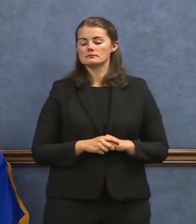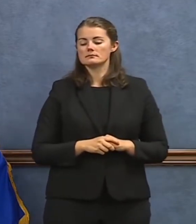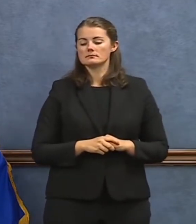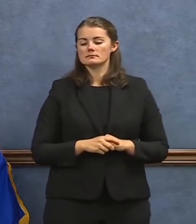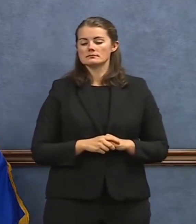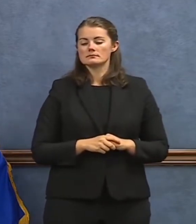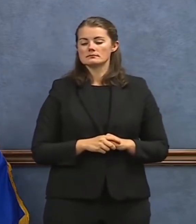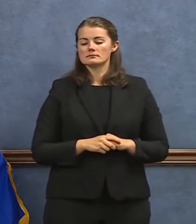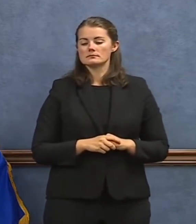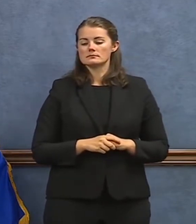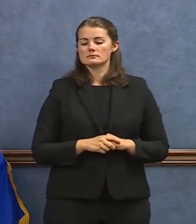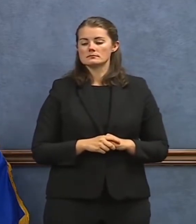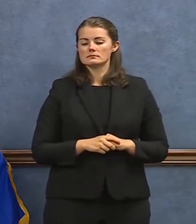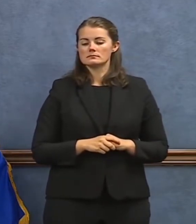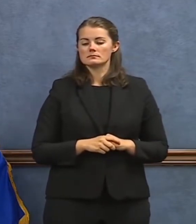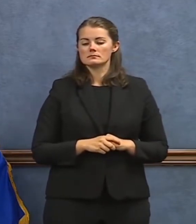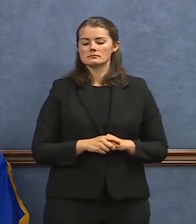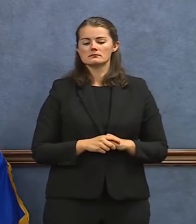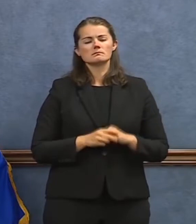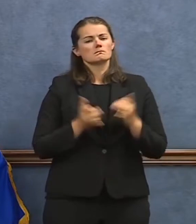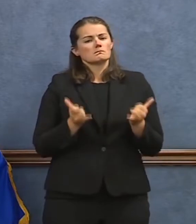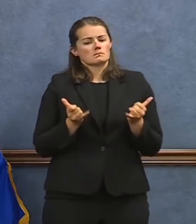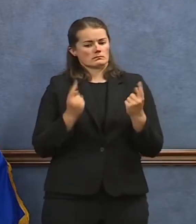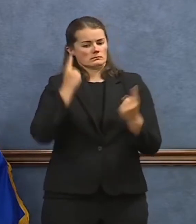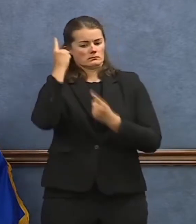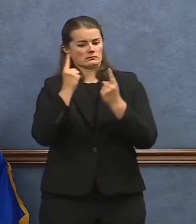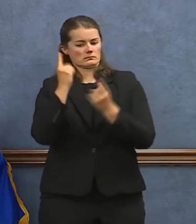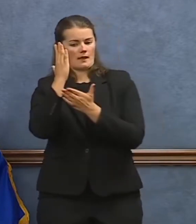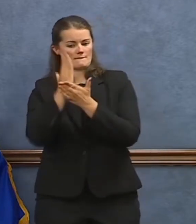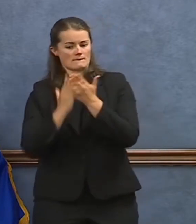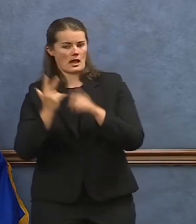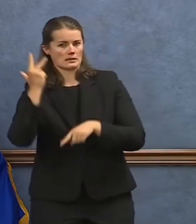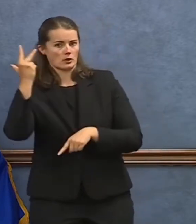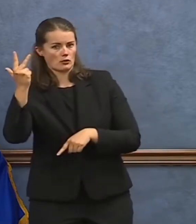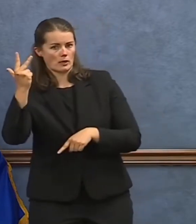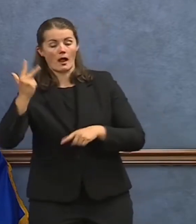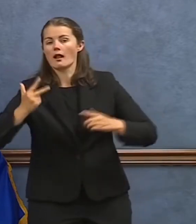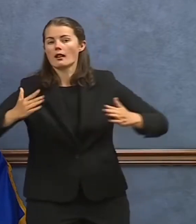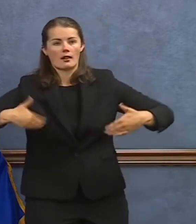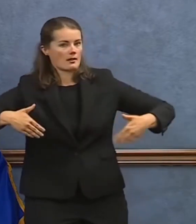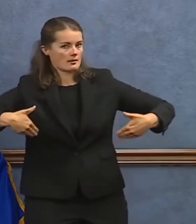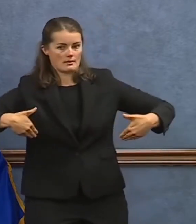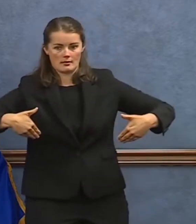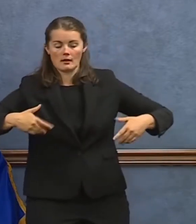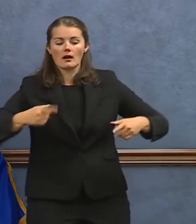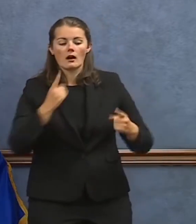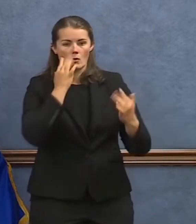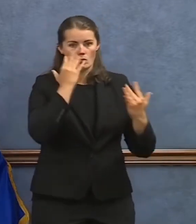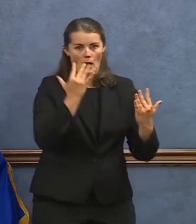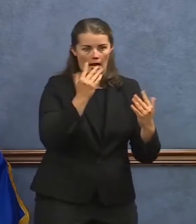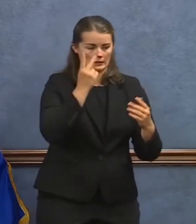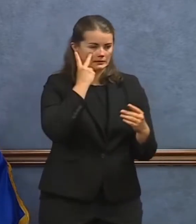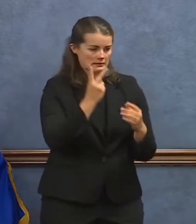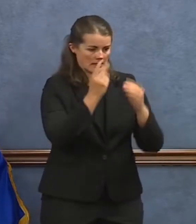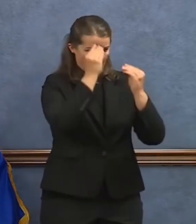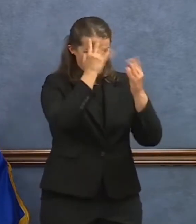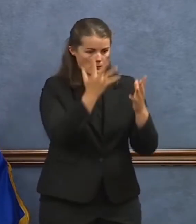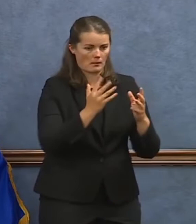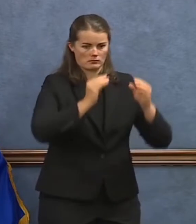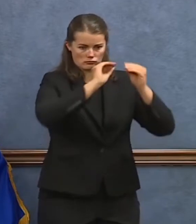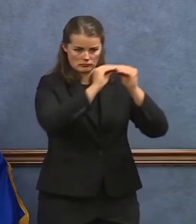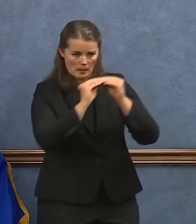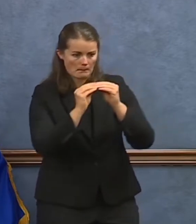we must continue to allow ourselves the time to evaluate this new medical information, along with the impact of